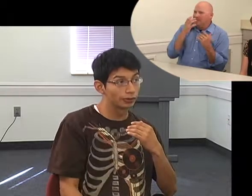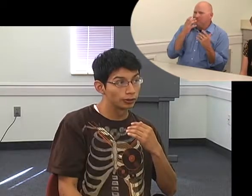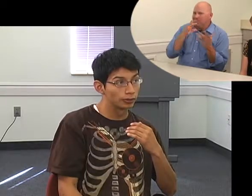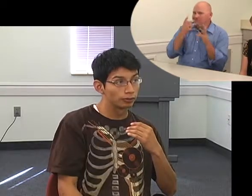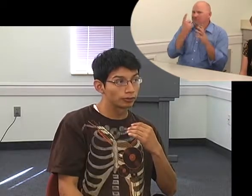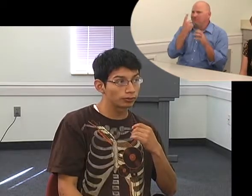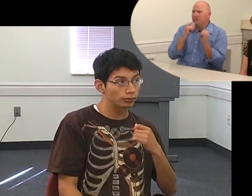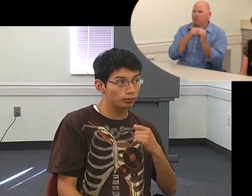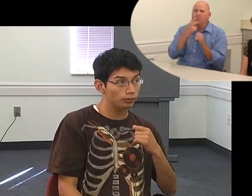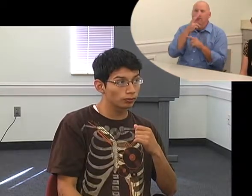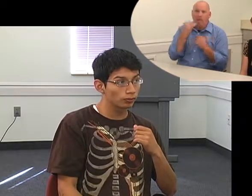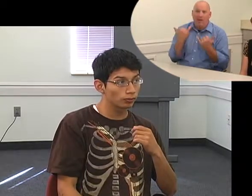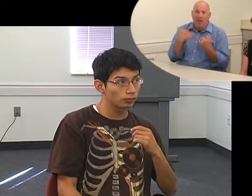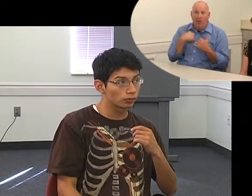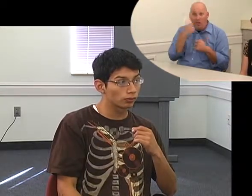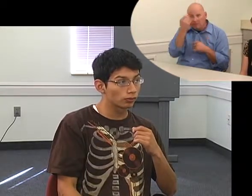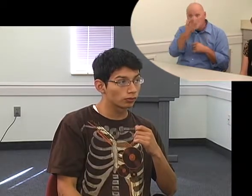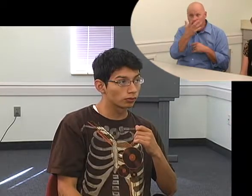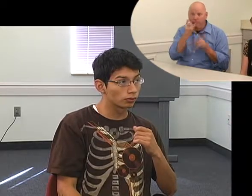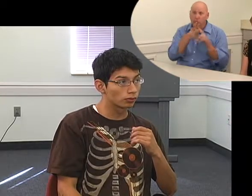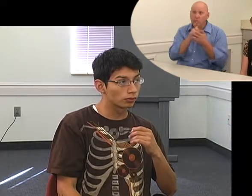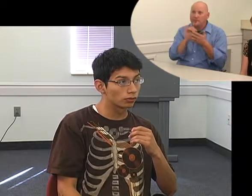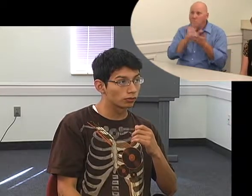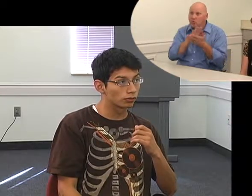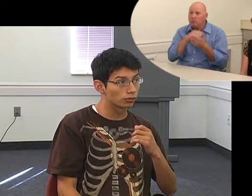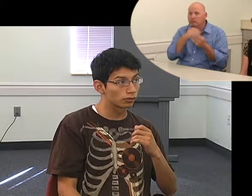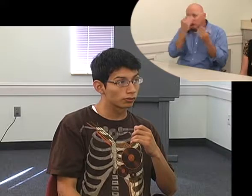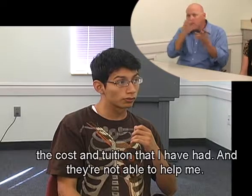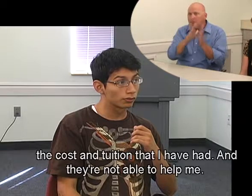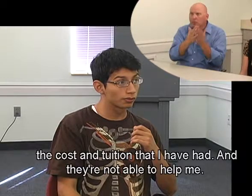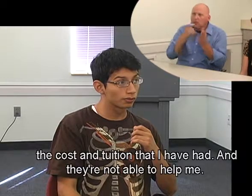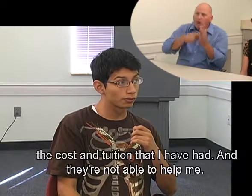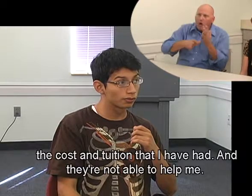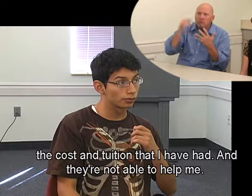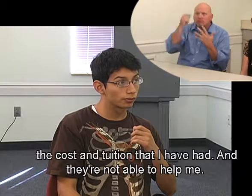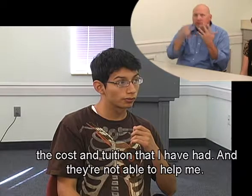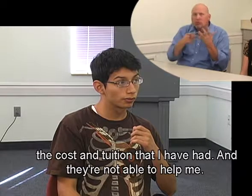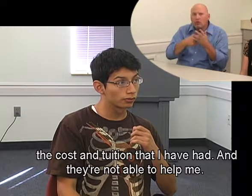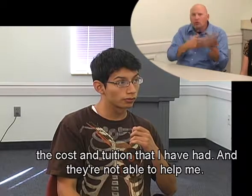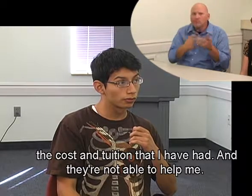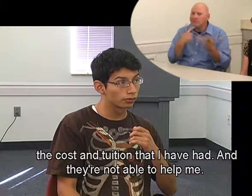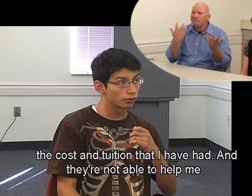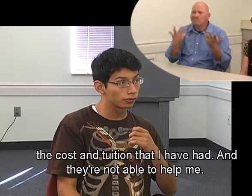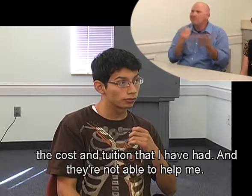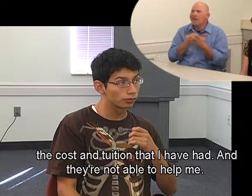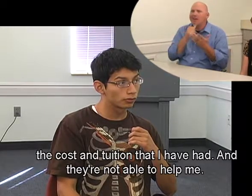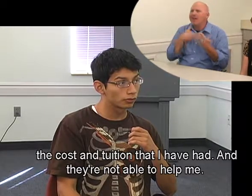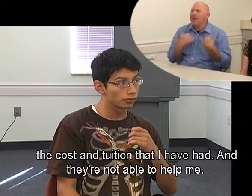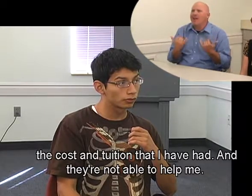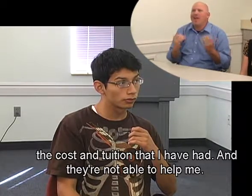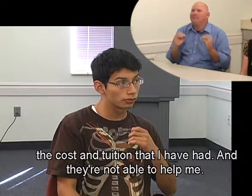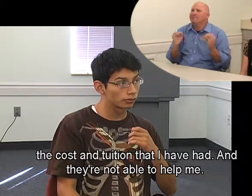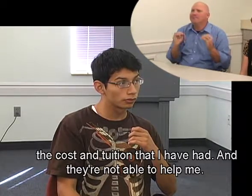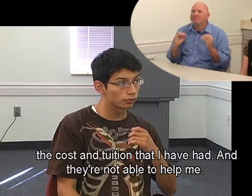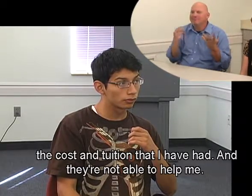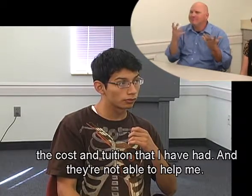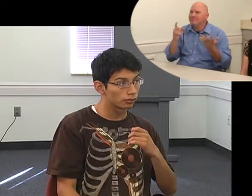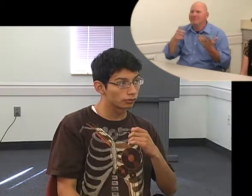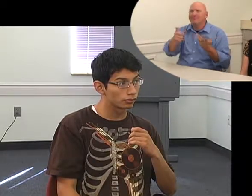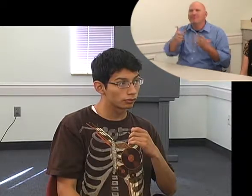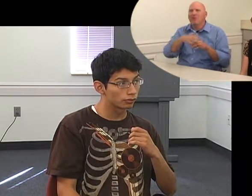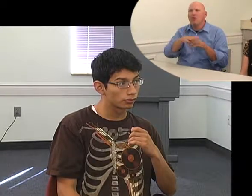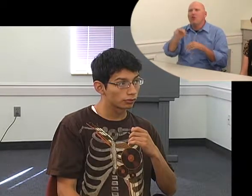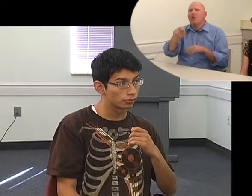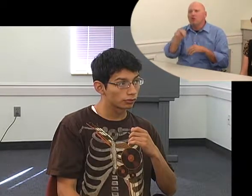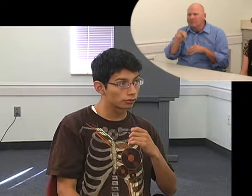Really, right now within my VR process, I've let them know the first week of school, I let them know the cost and tuition that I had.